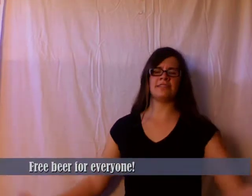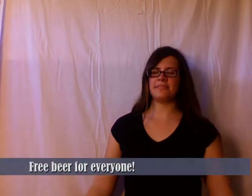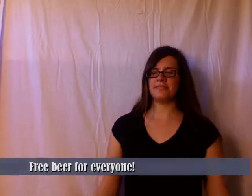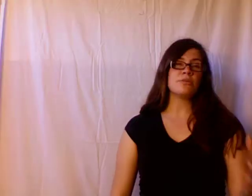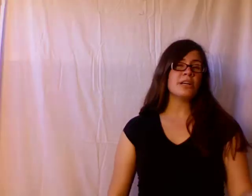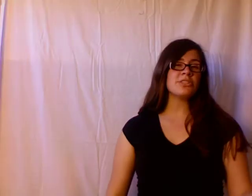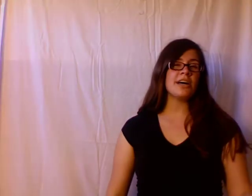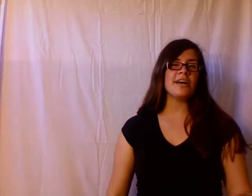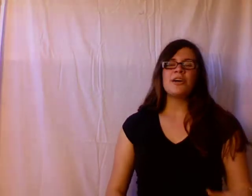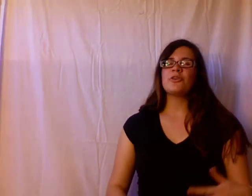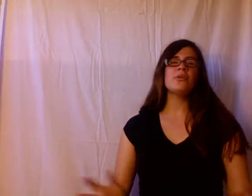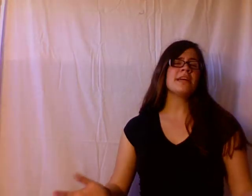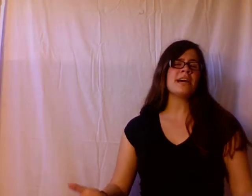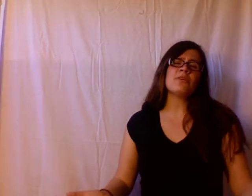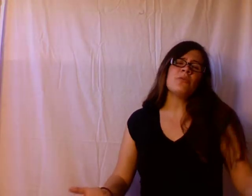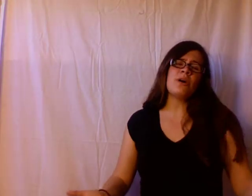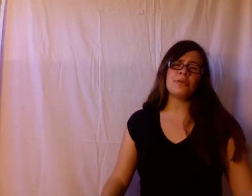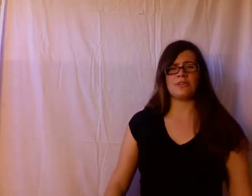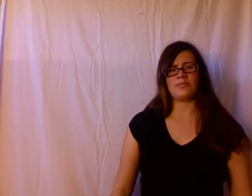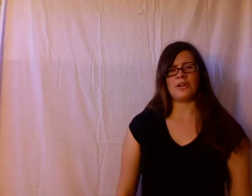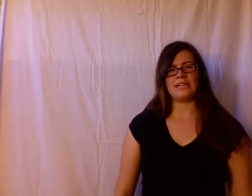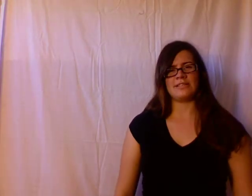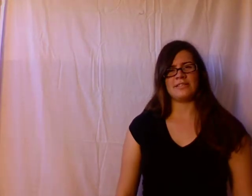And in Russia, you really can't go wrong with this phrase.